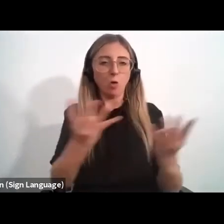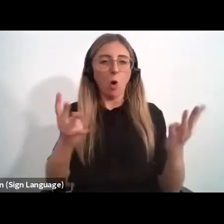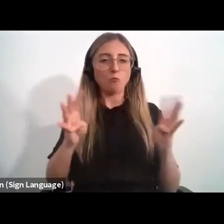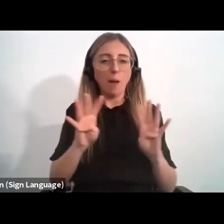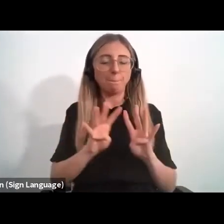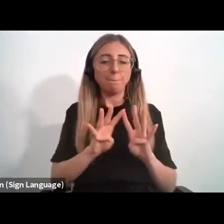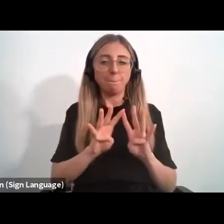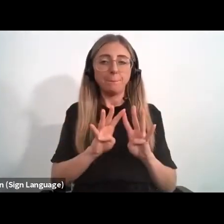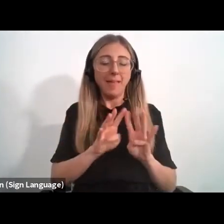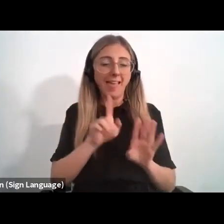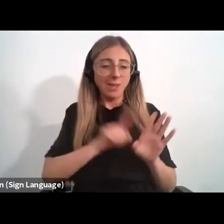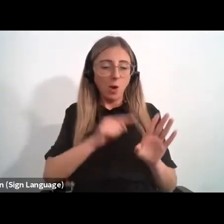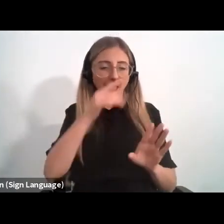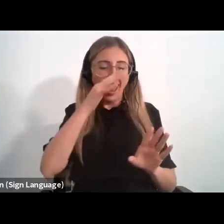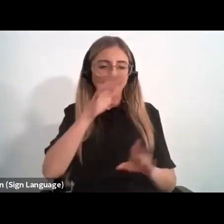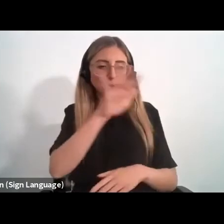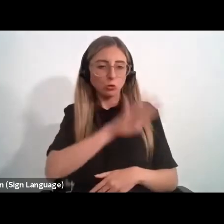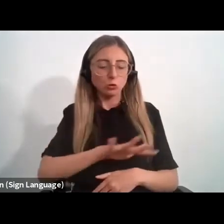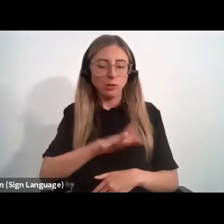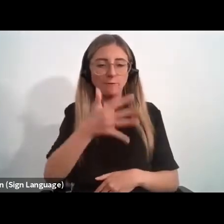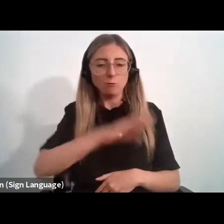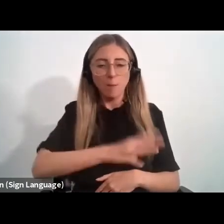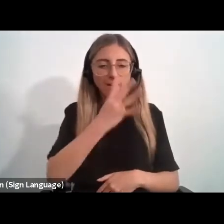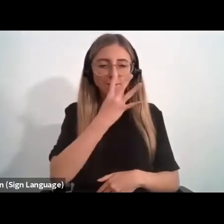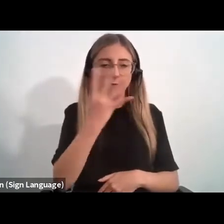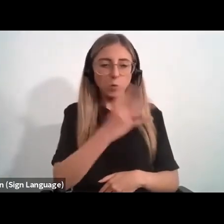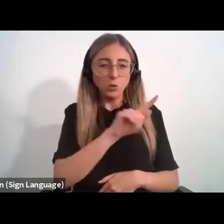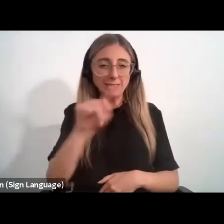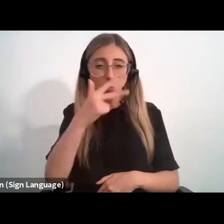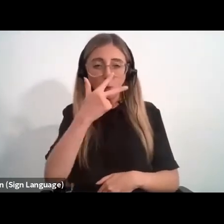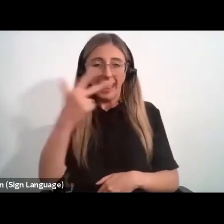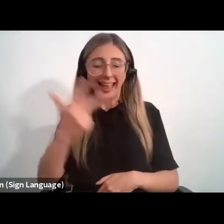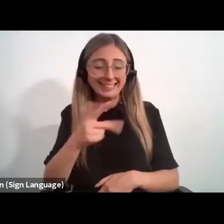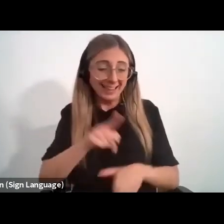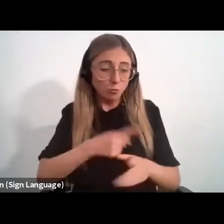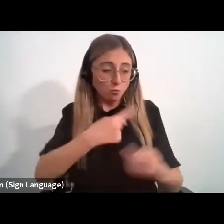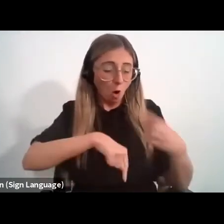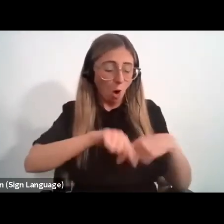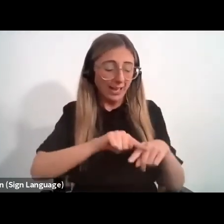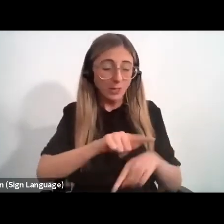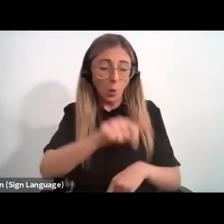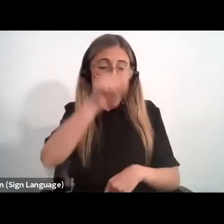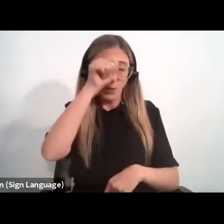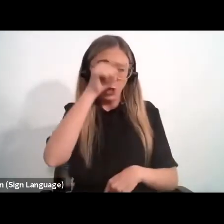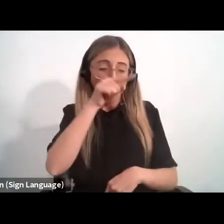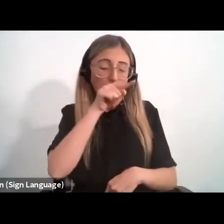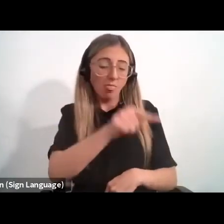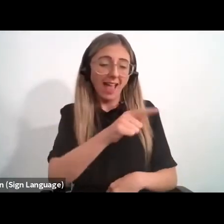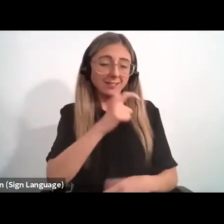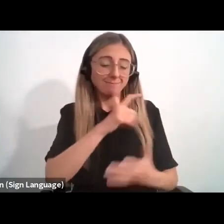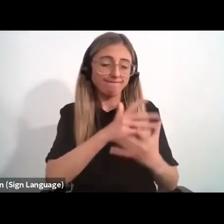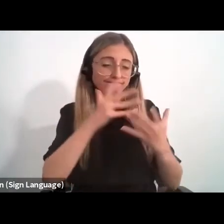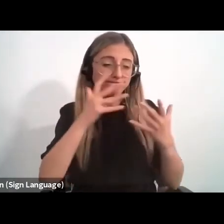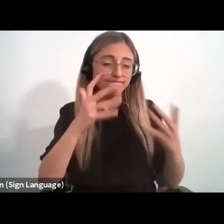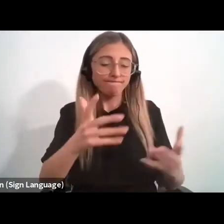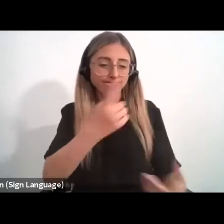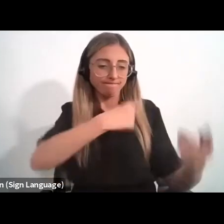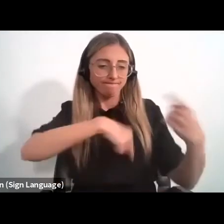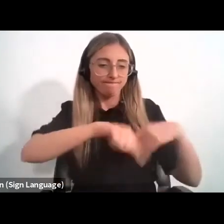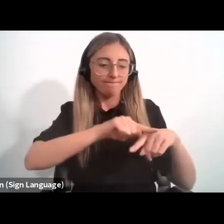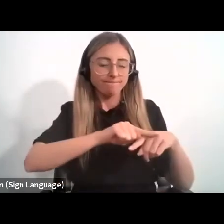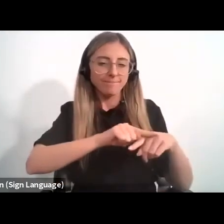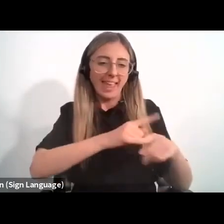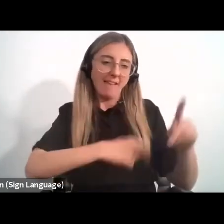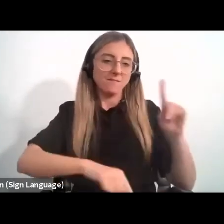countries on the continent range from age 14 to 18. We ignore this significant demographic asset